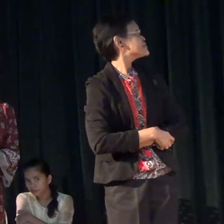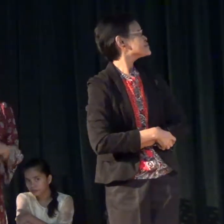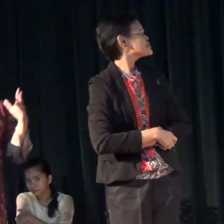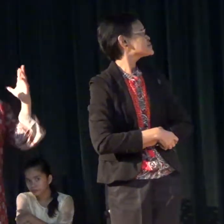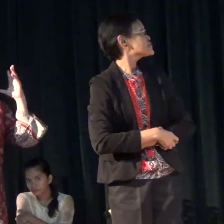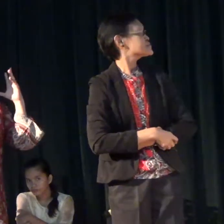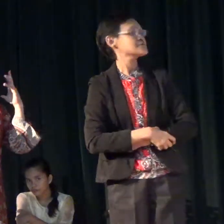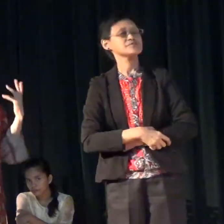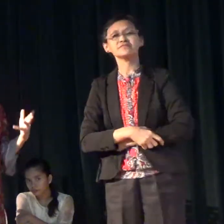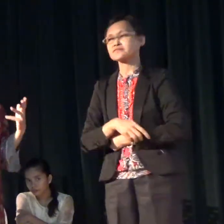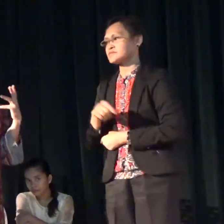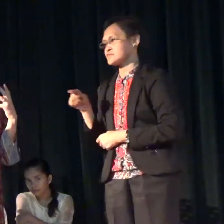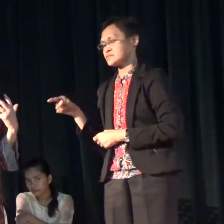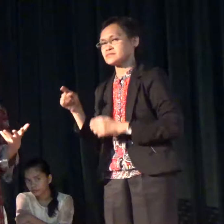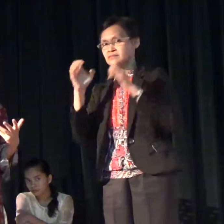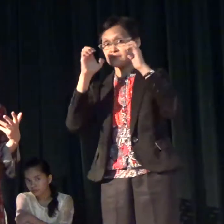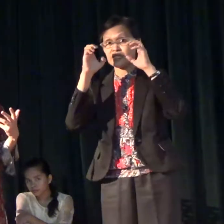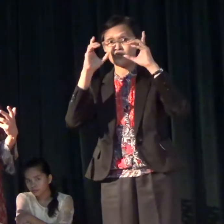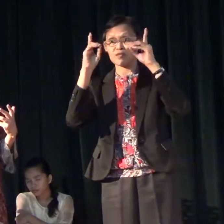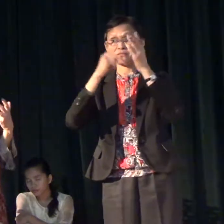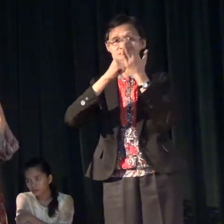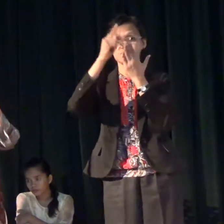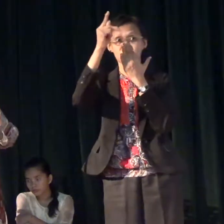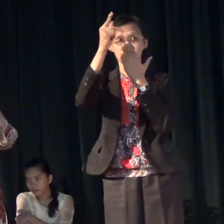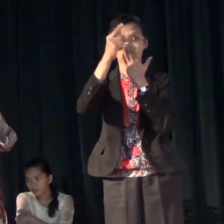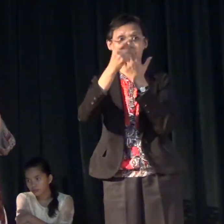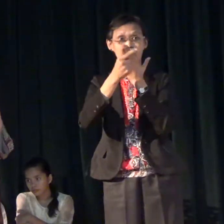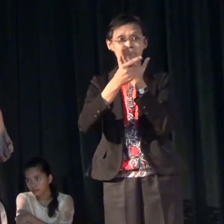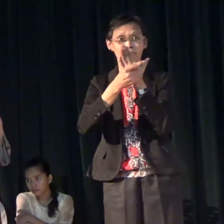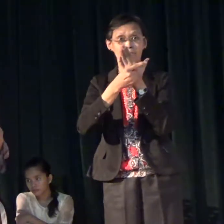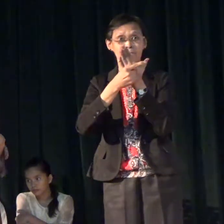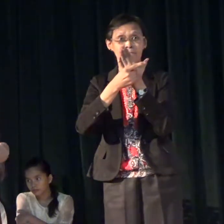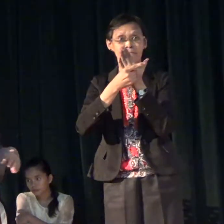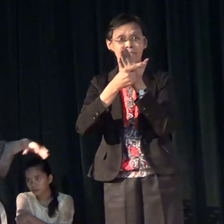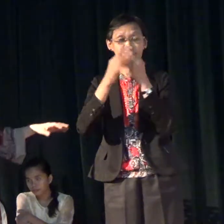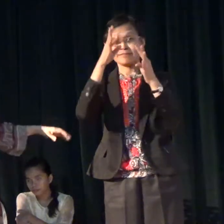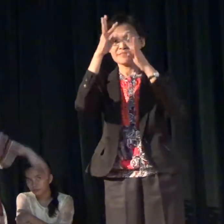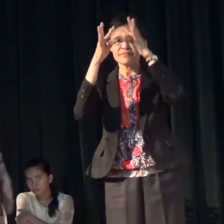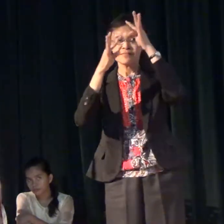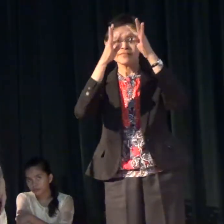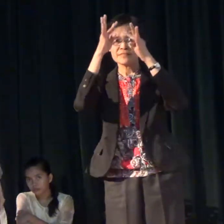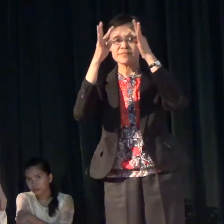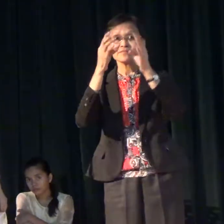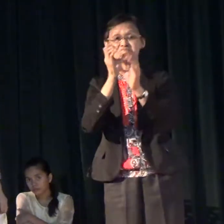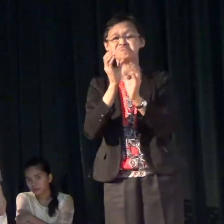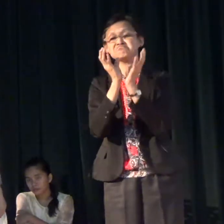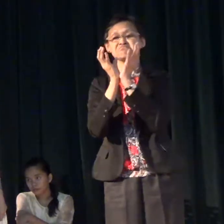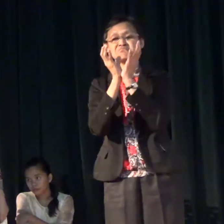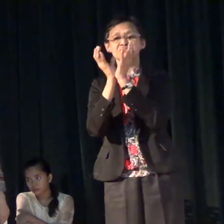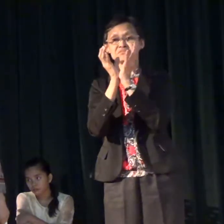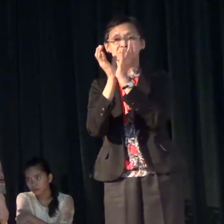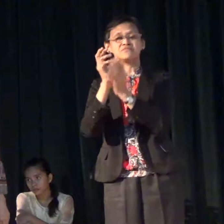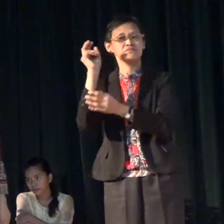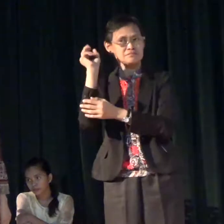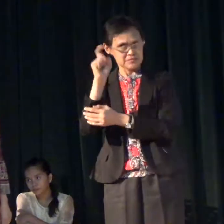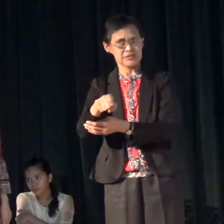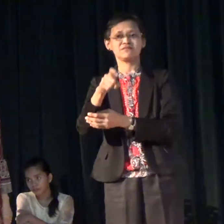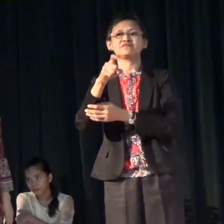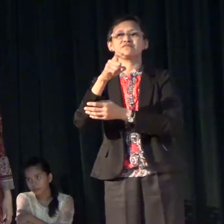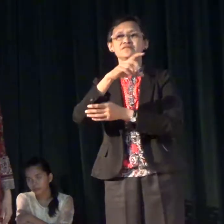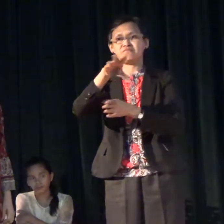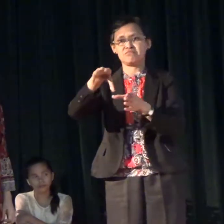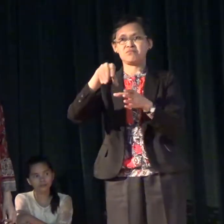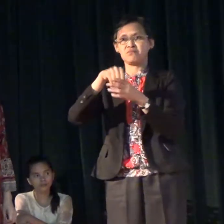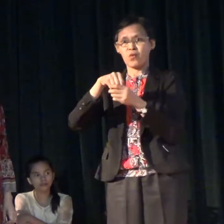when education programs are created the community has to be involved